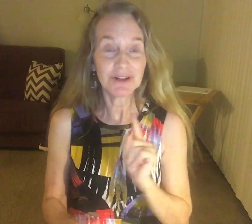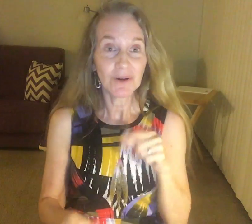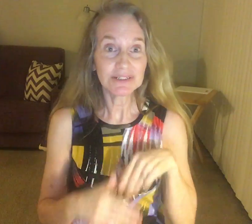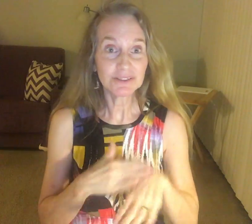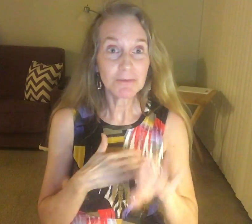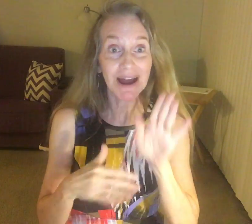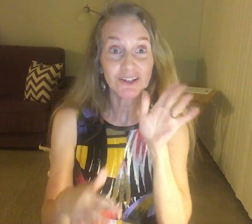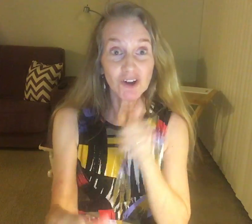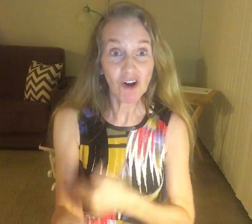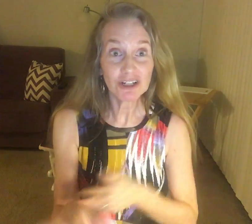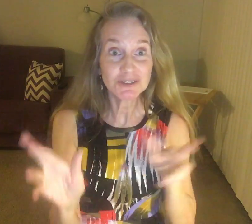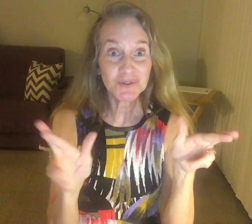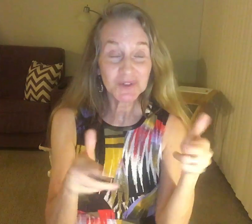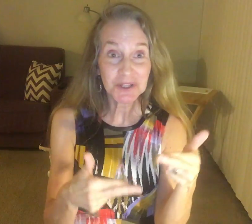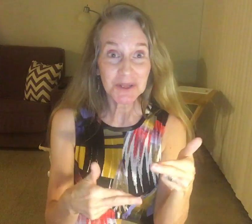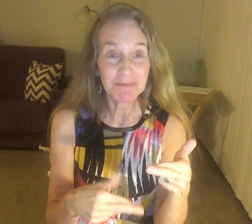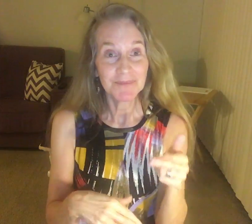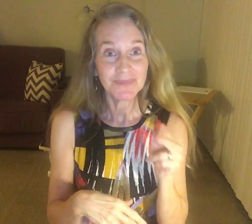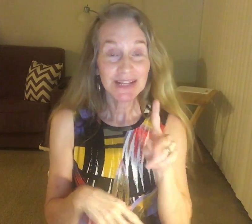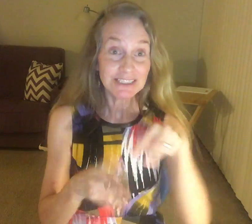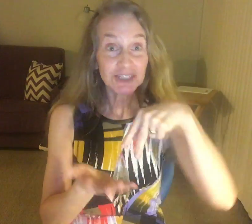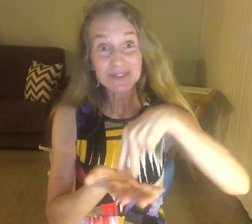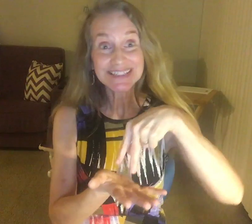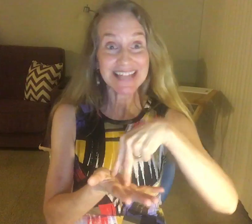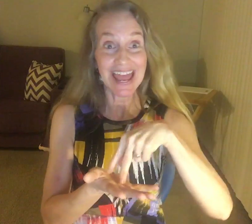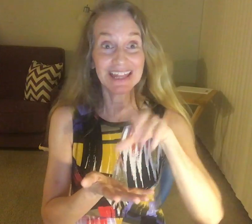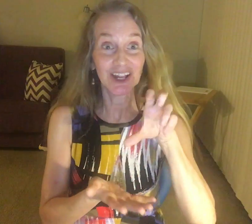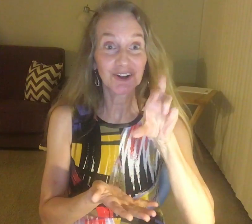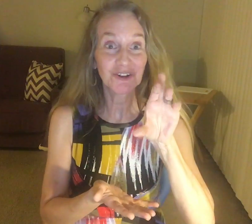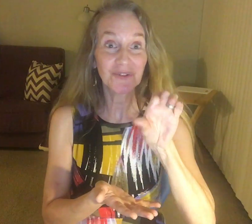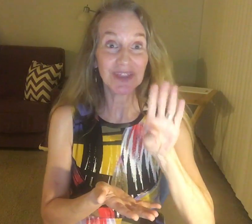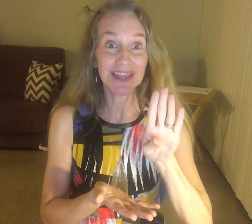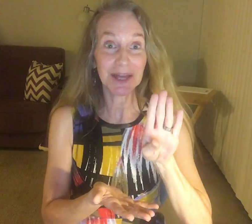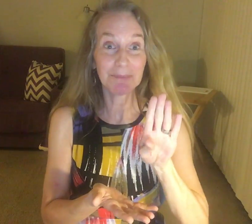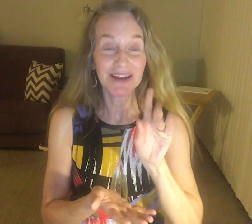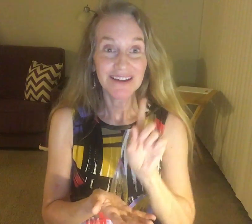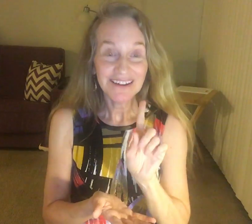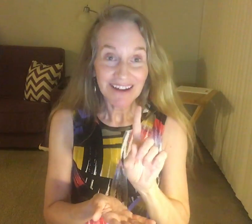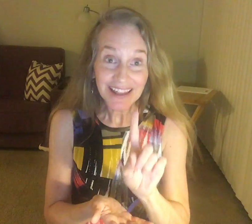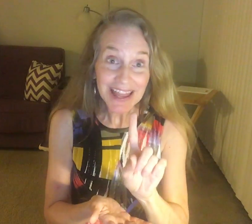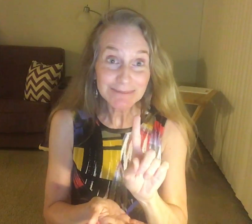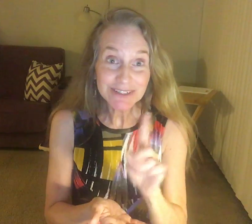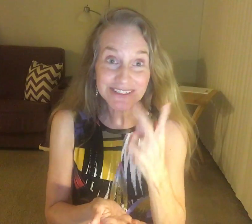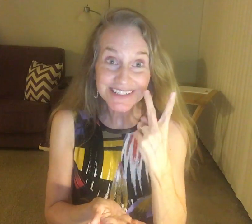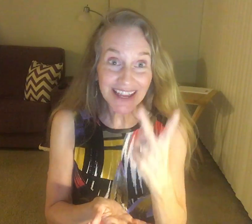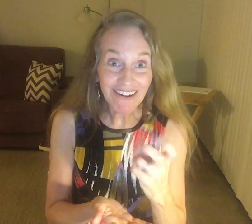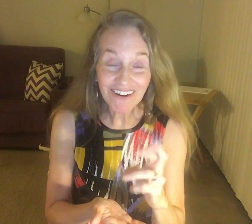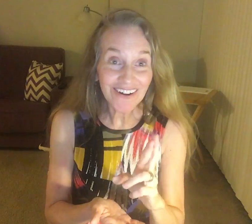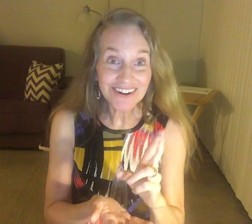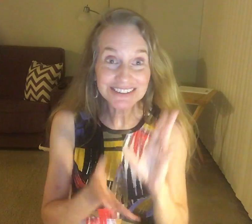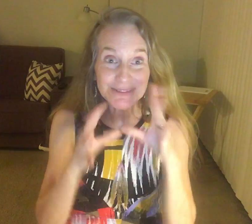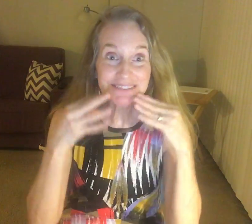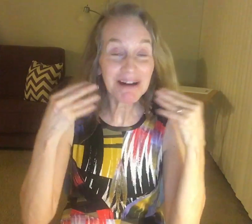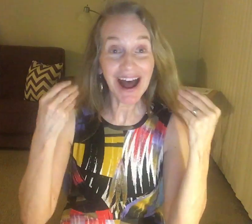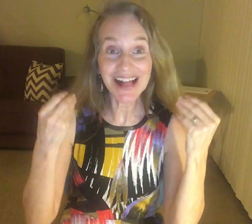you know, to my doggie's room, and she was steady in her crib, I came to see her, to smile,